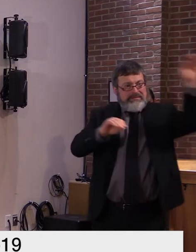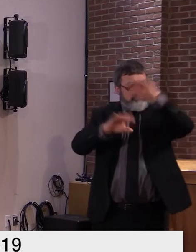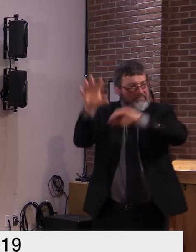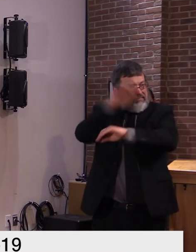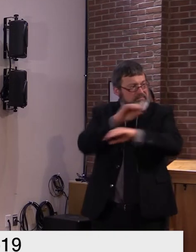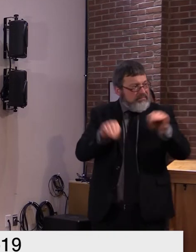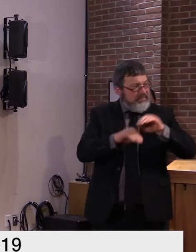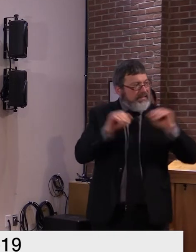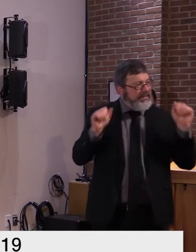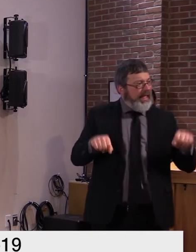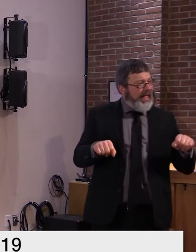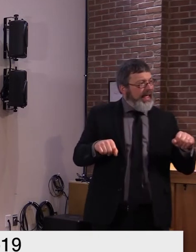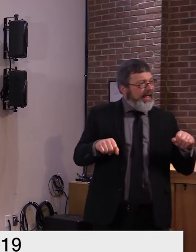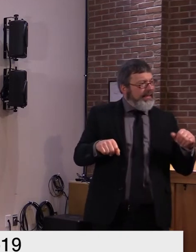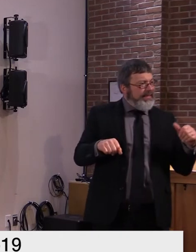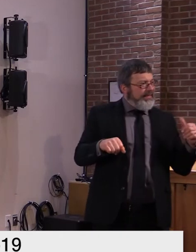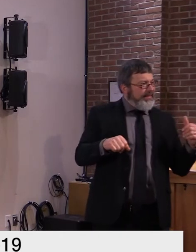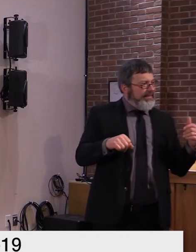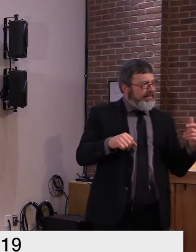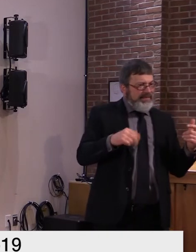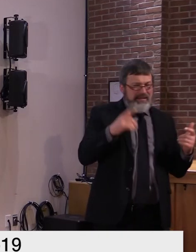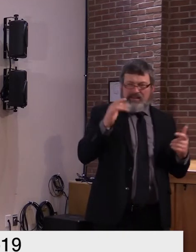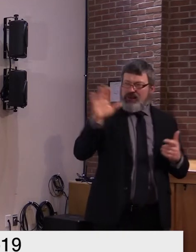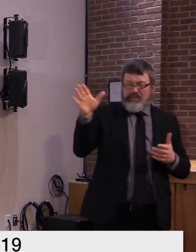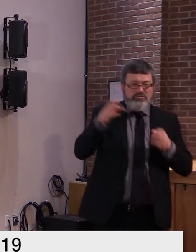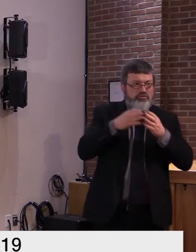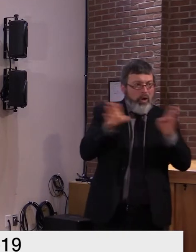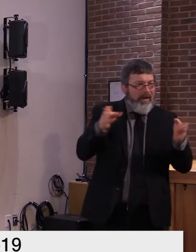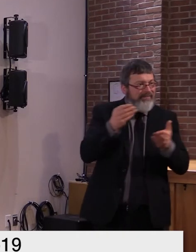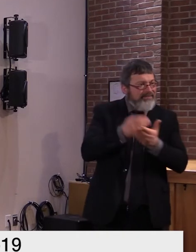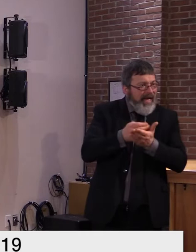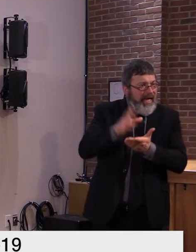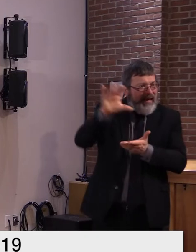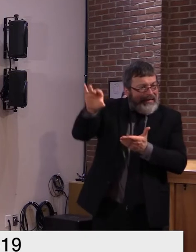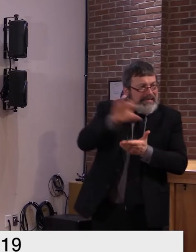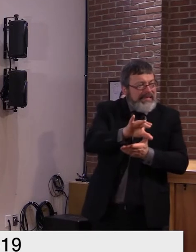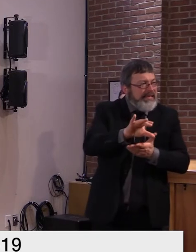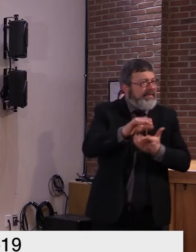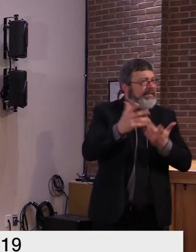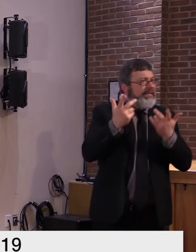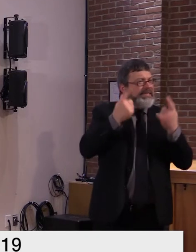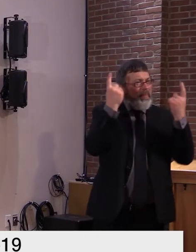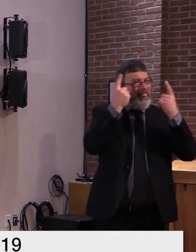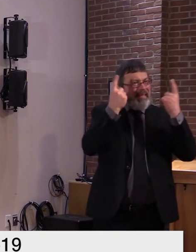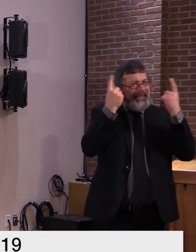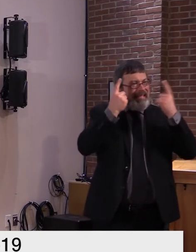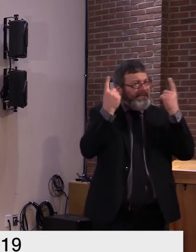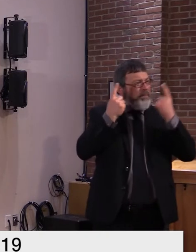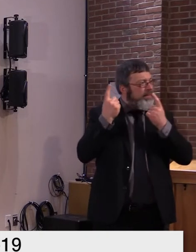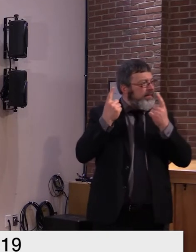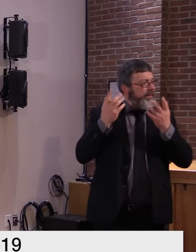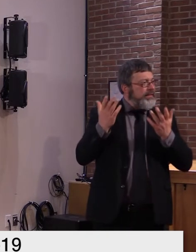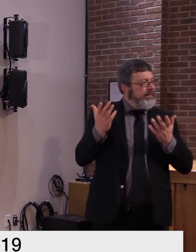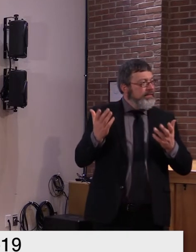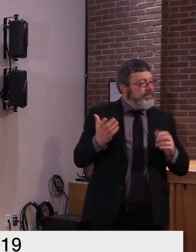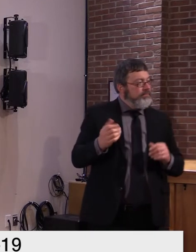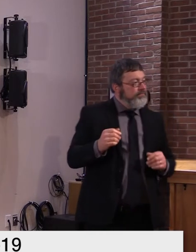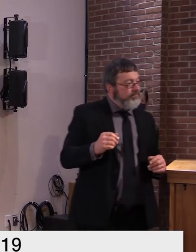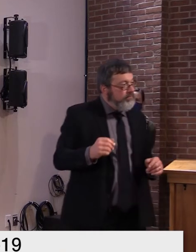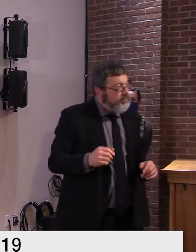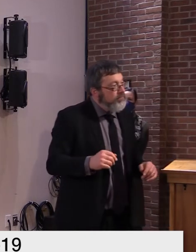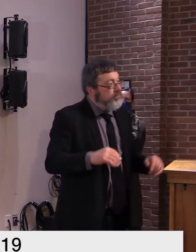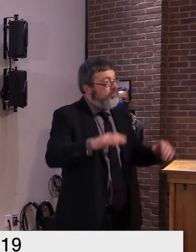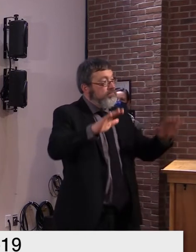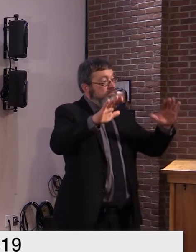as i said and you know that's it's 10 million dollars a week we would